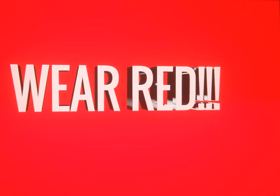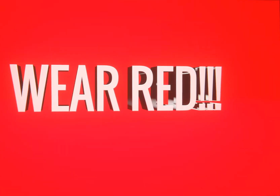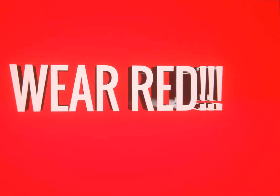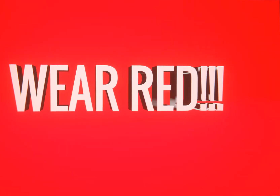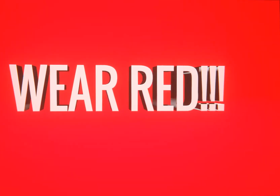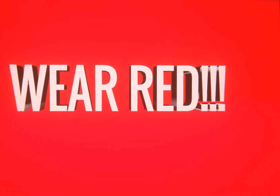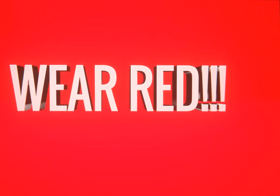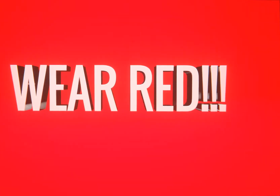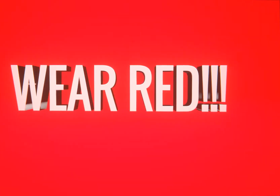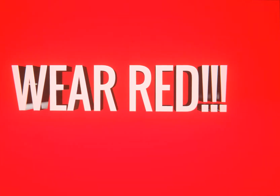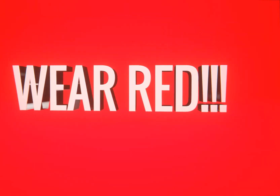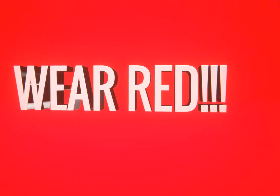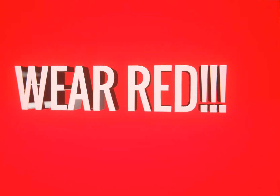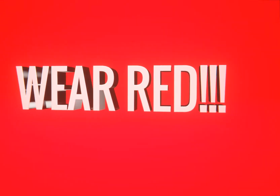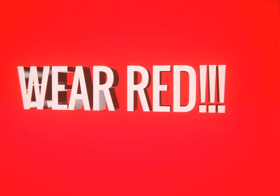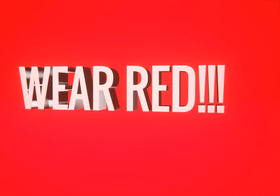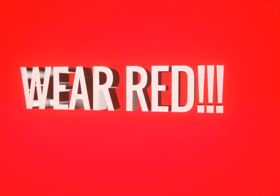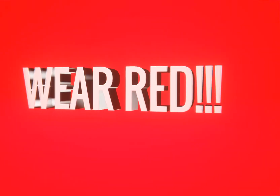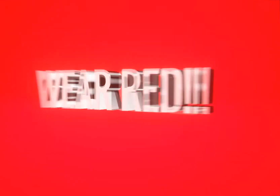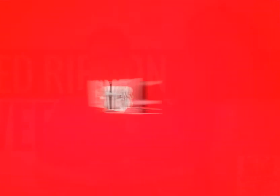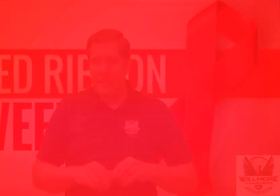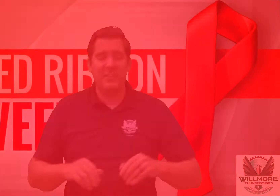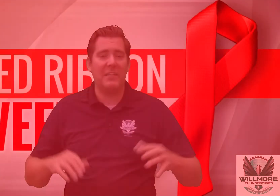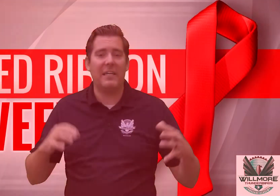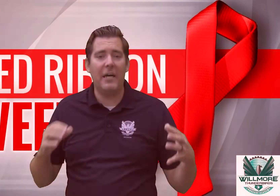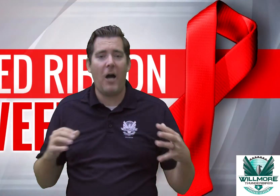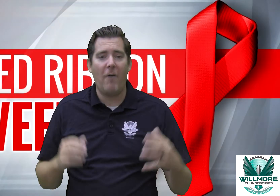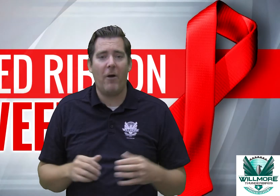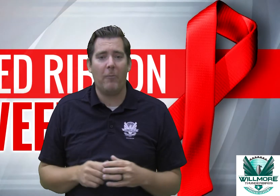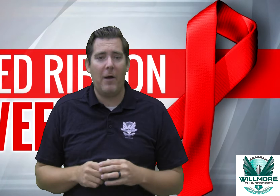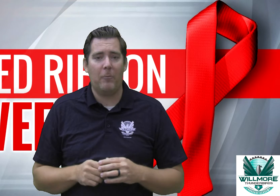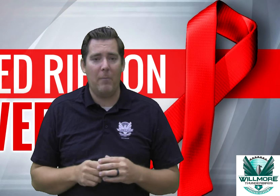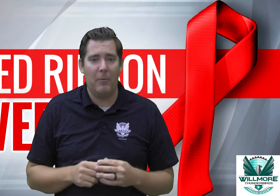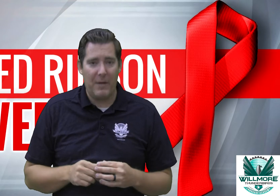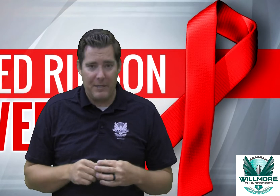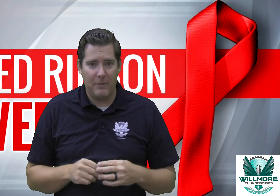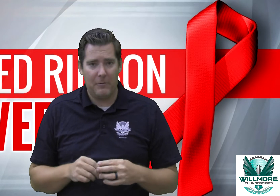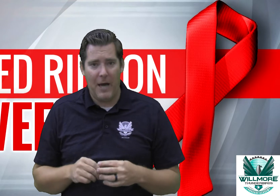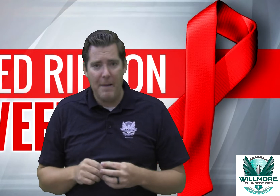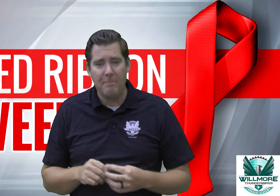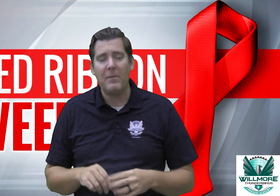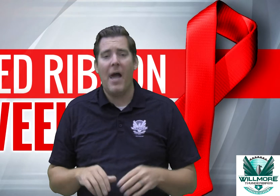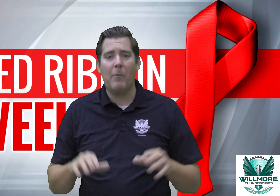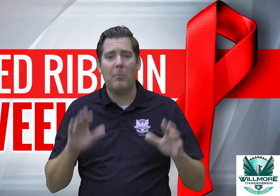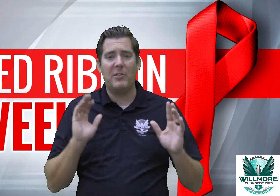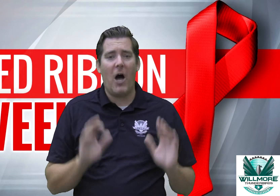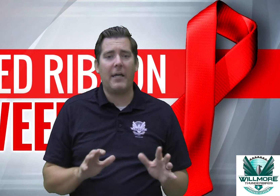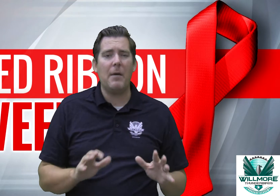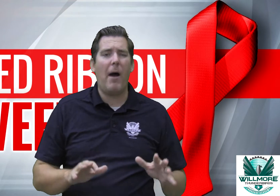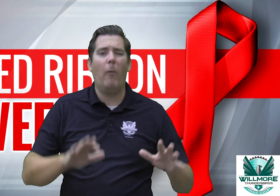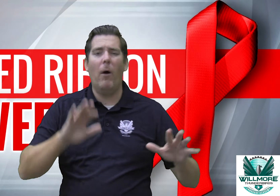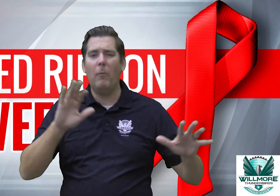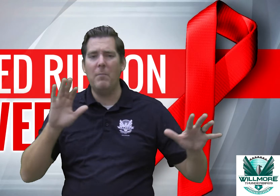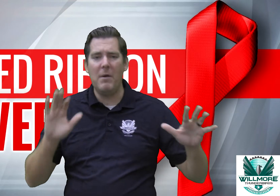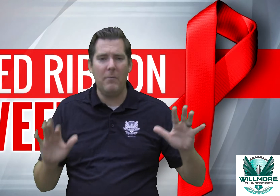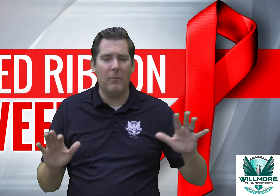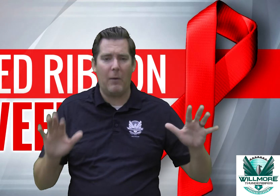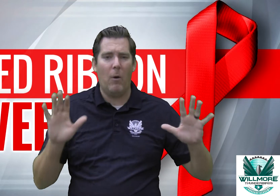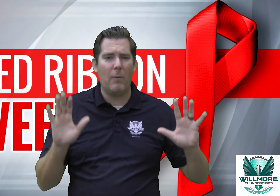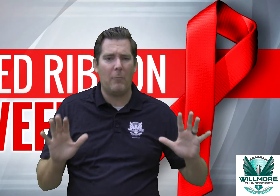wear red on Monday this is to kick off our red ribbon week okay and we'll be talking about what we mean like what red